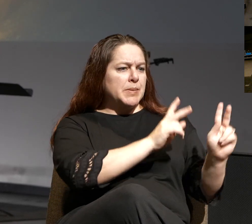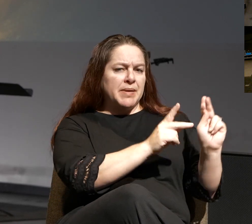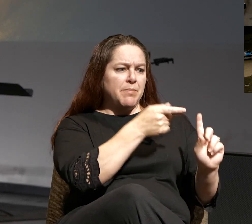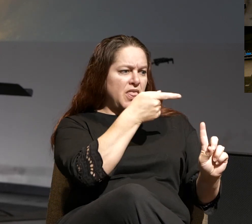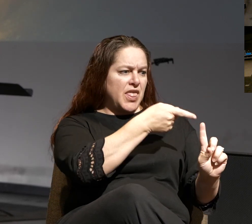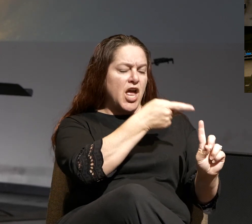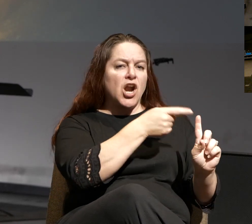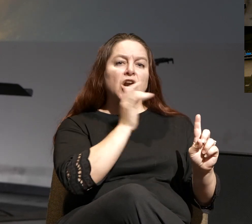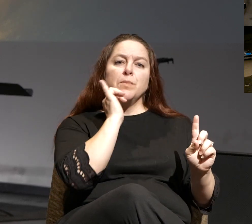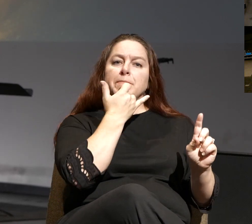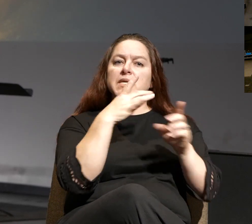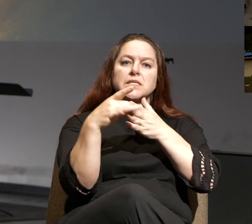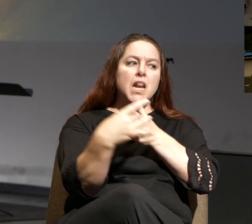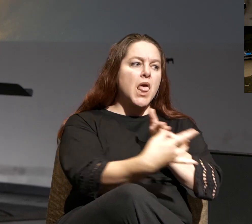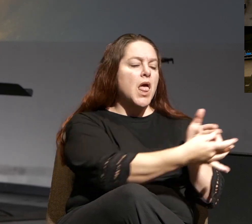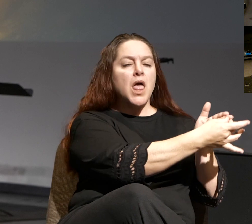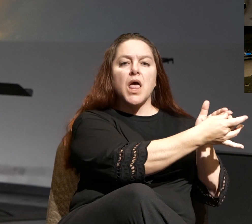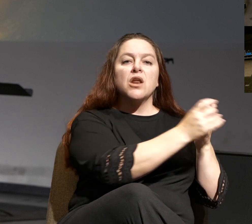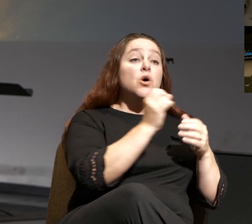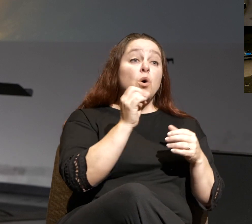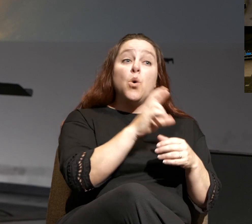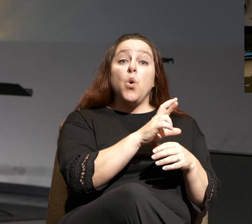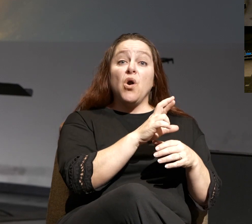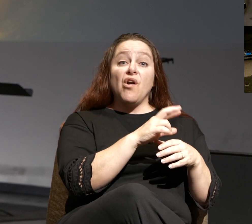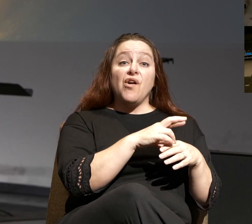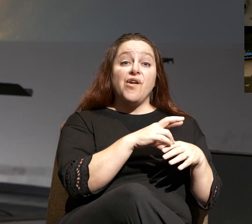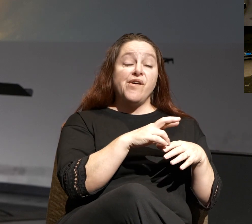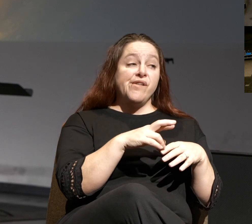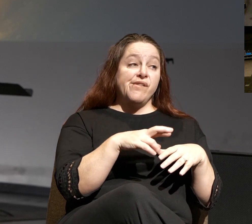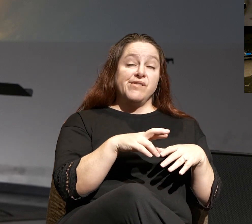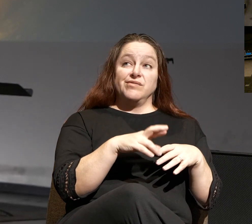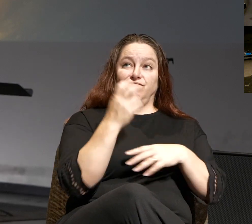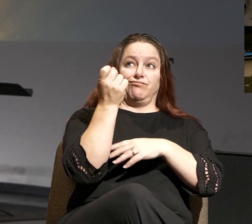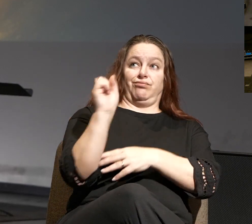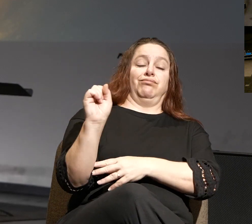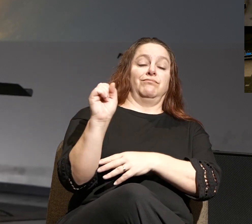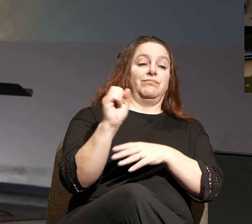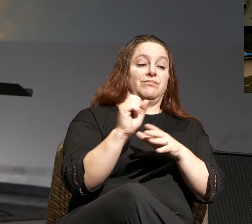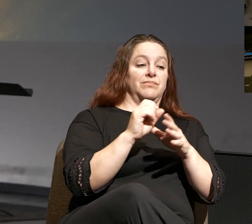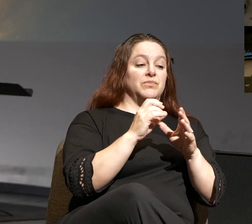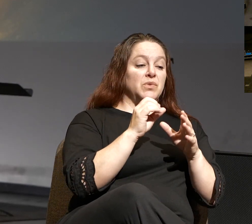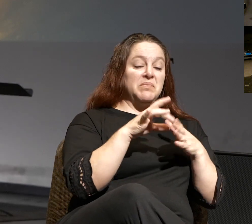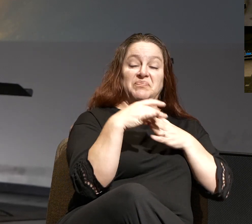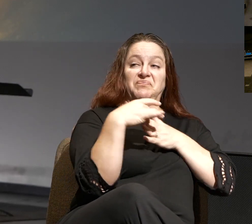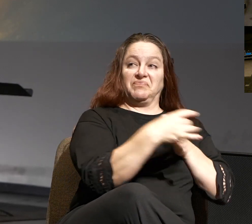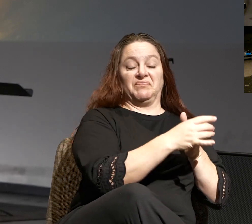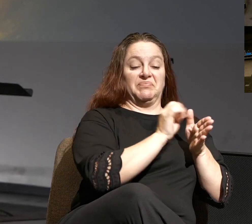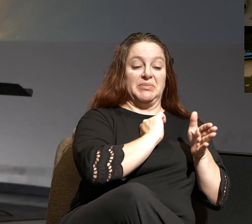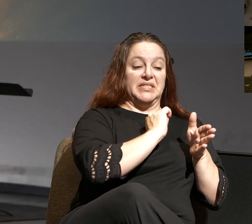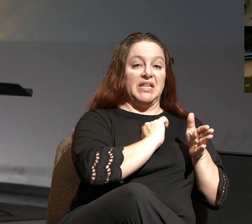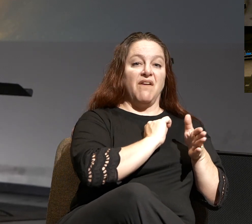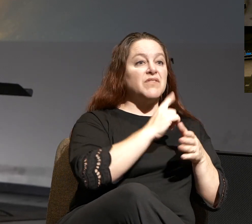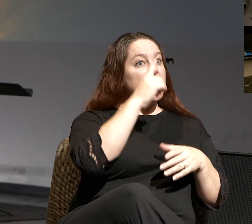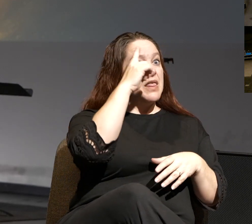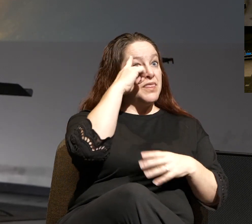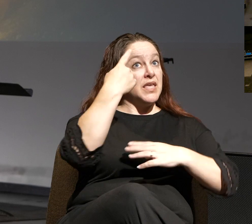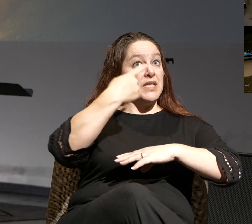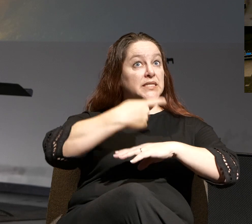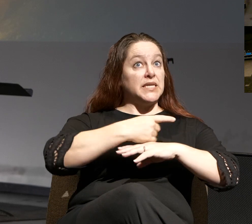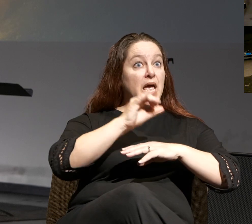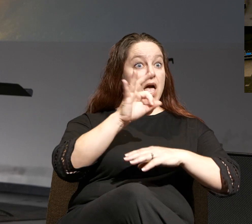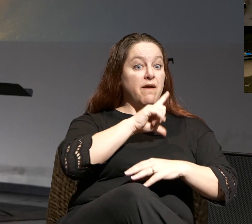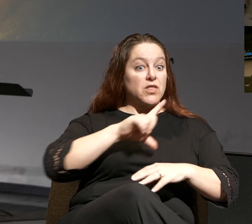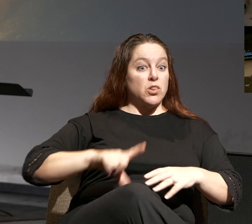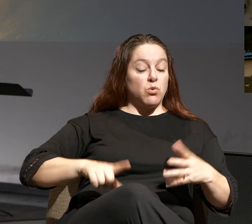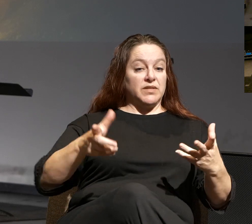have been misled or who are just actively going out of the way to mislead themselves and they think that the day of the Lord has come. They